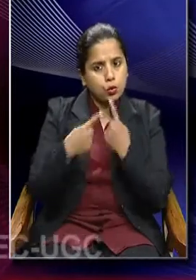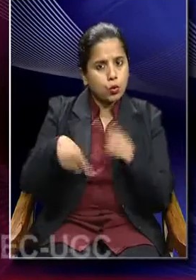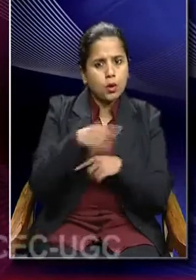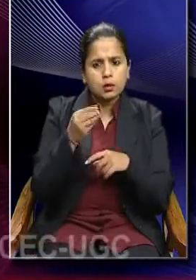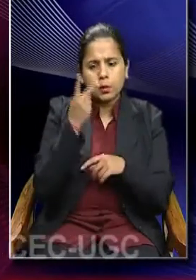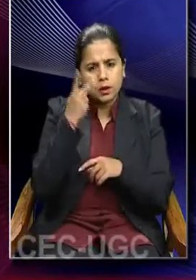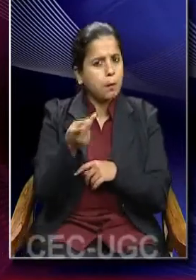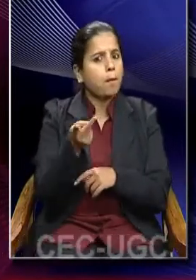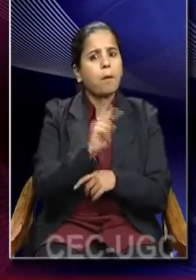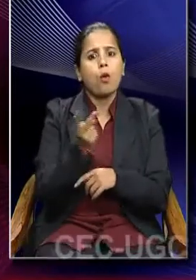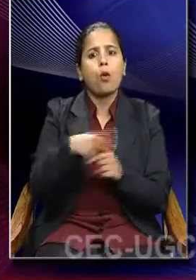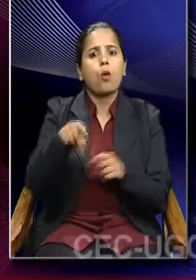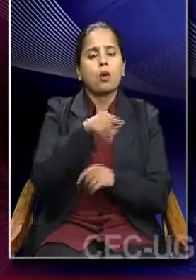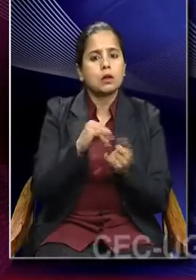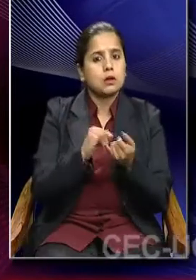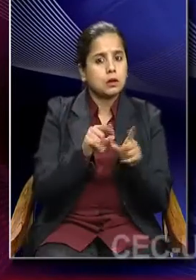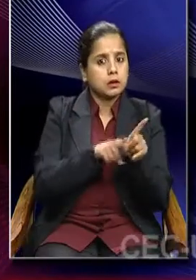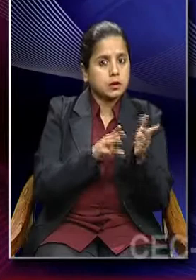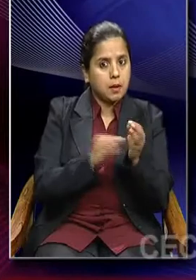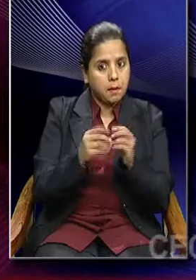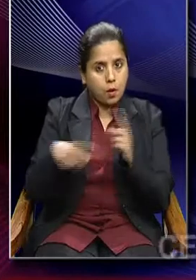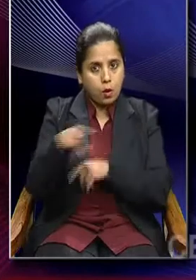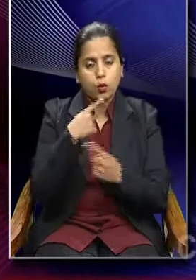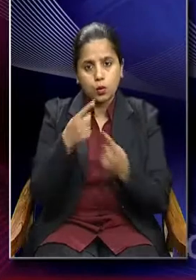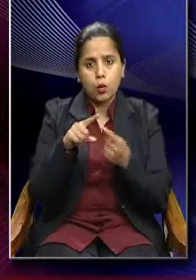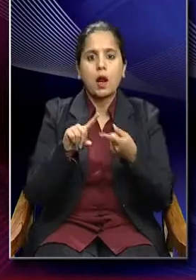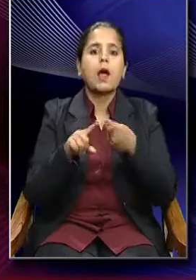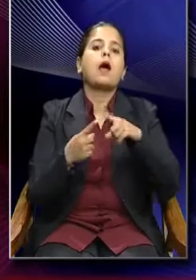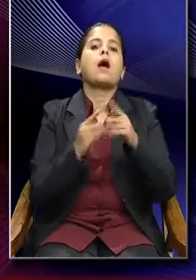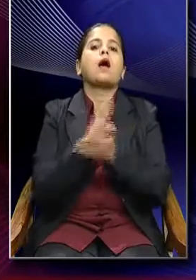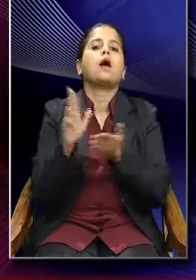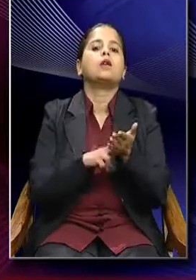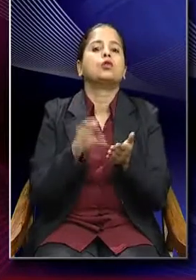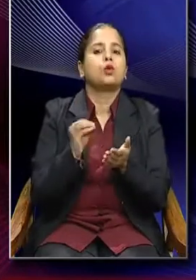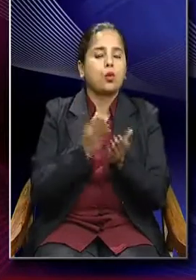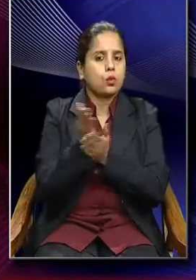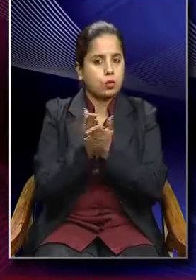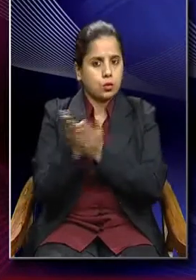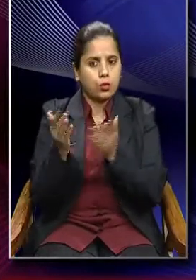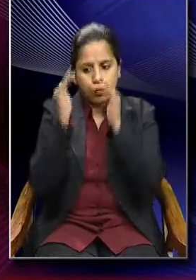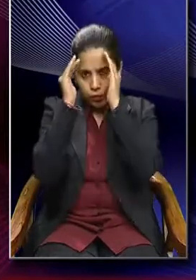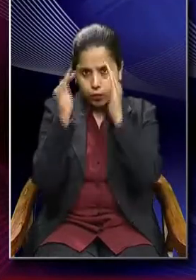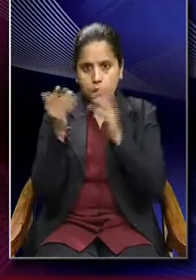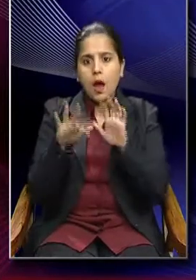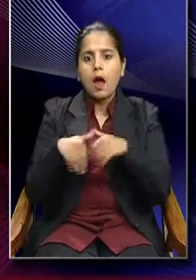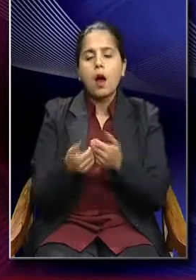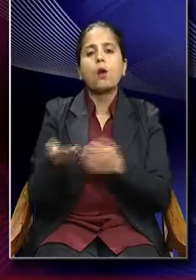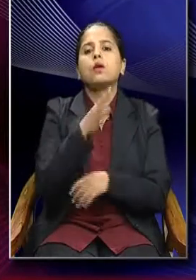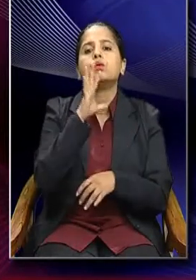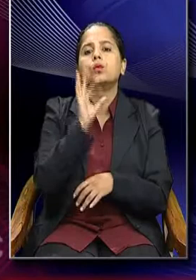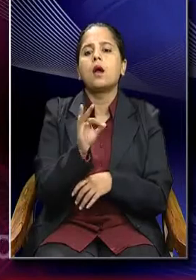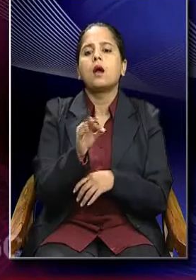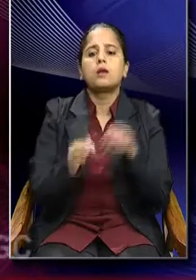are both symbolic interactionism and ethno-methodology. The focus is on how reality is